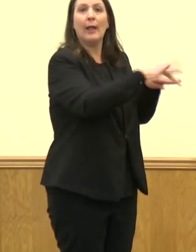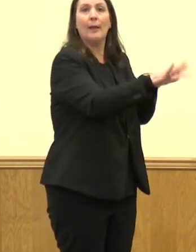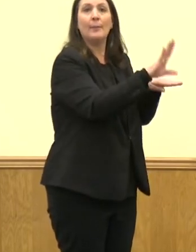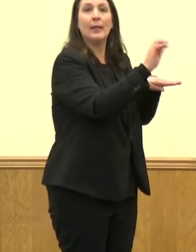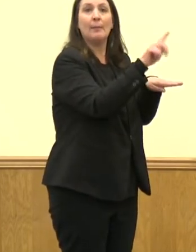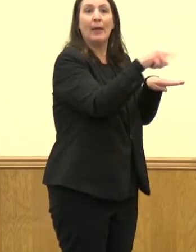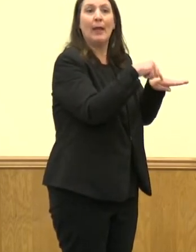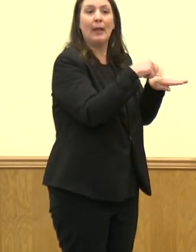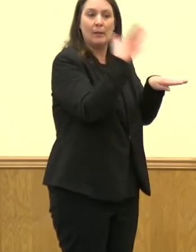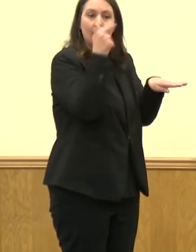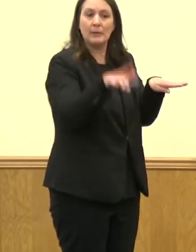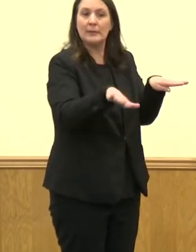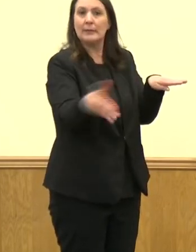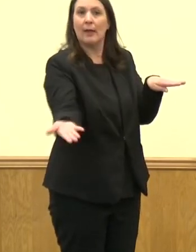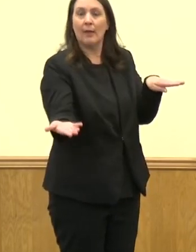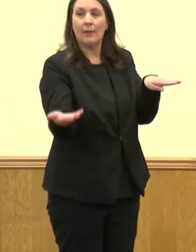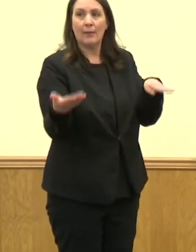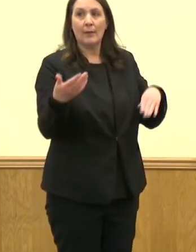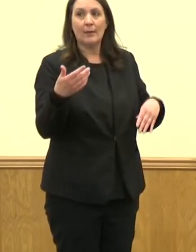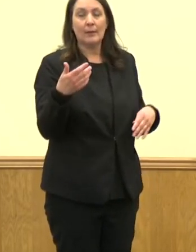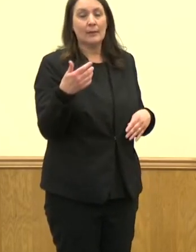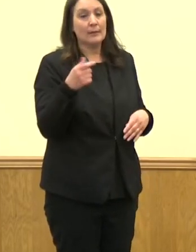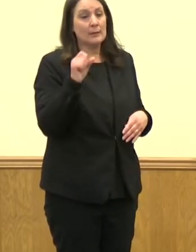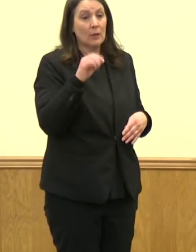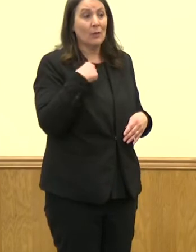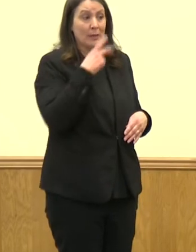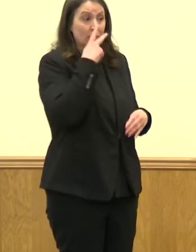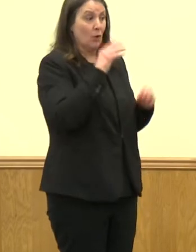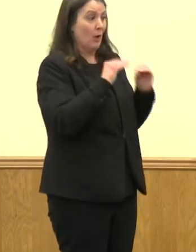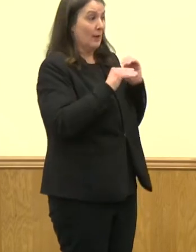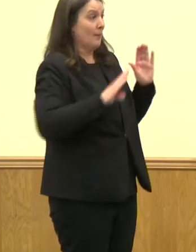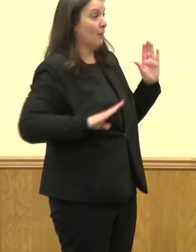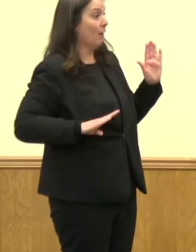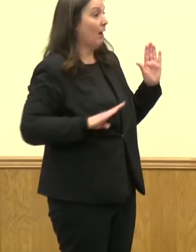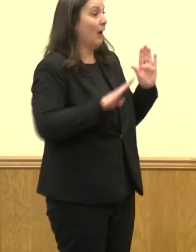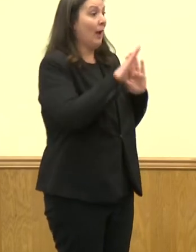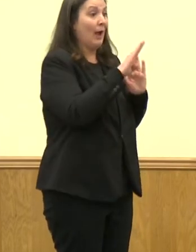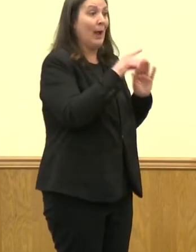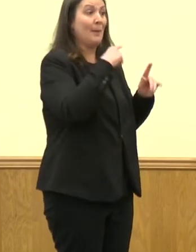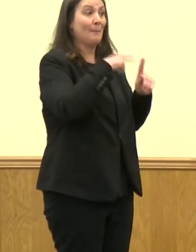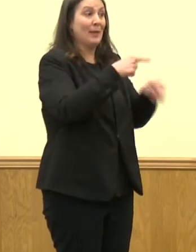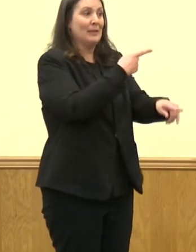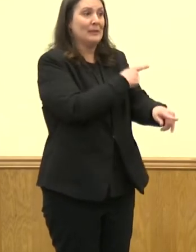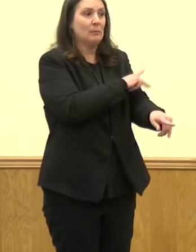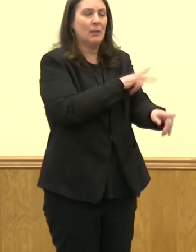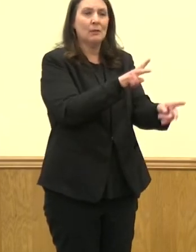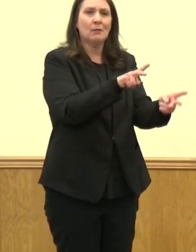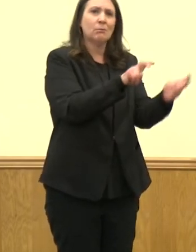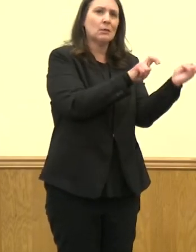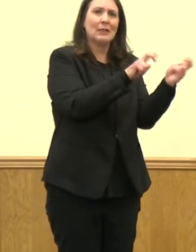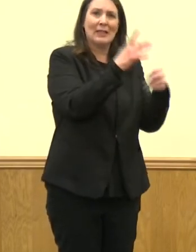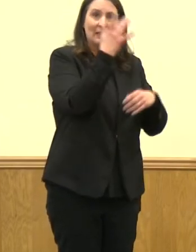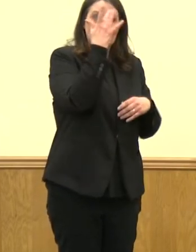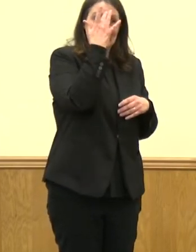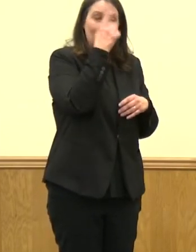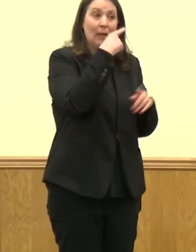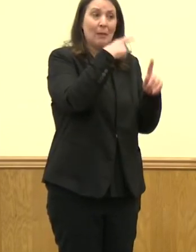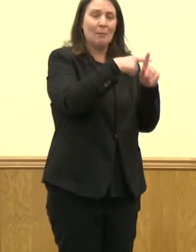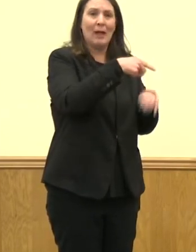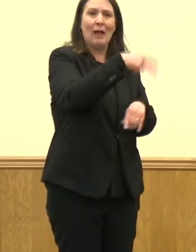So, again, when you saw such a surge in cases, you saw an increase in the number of ICU and high acuity patients, we saw a higher death rate.